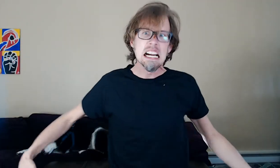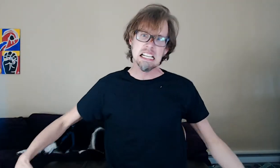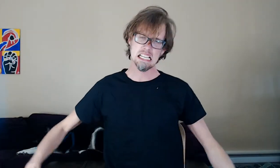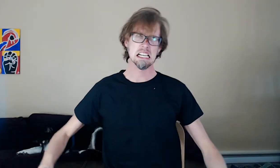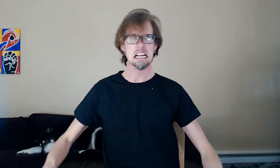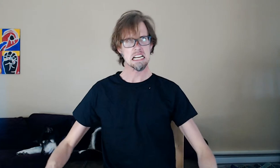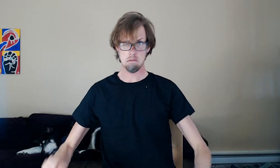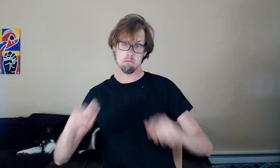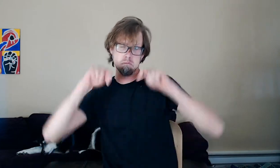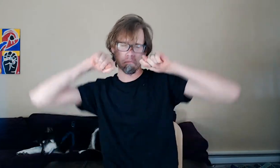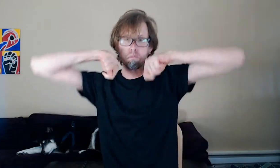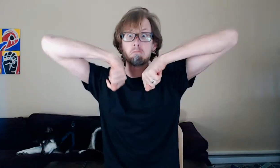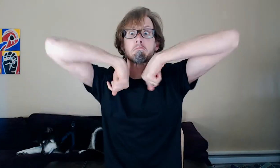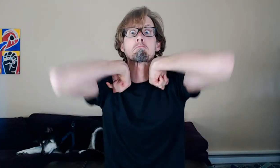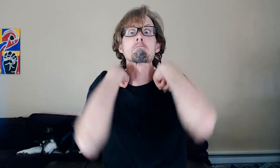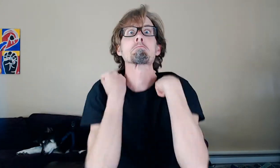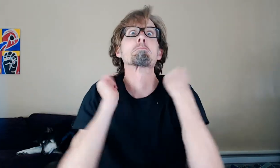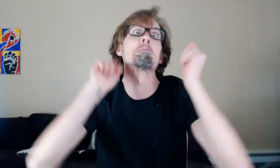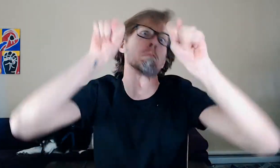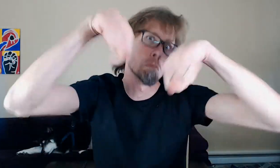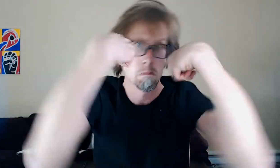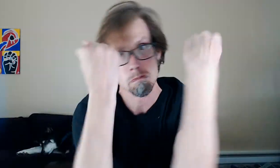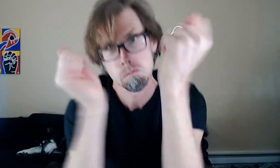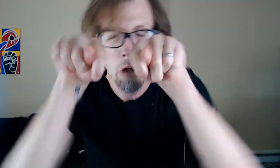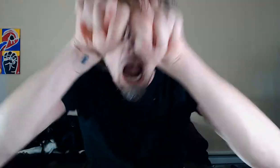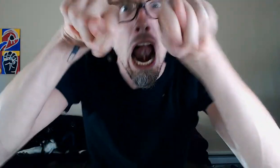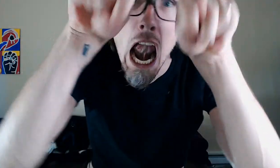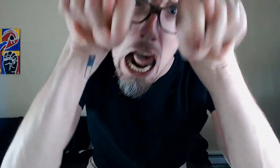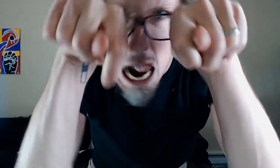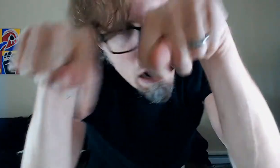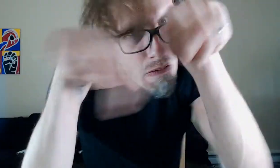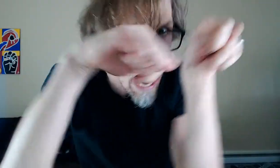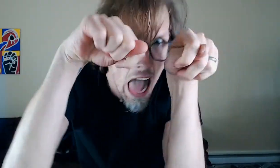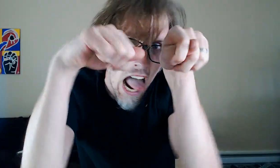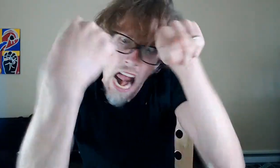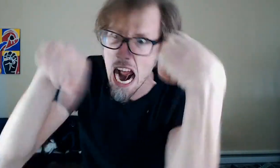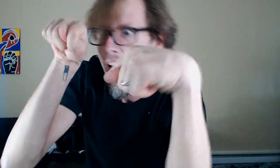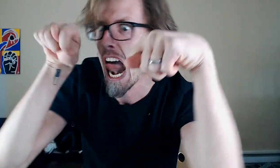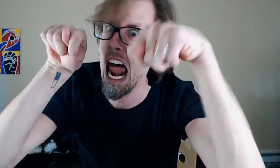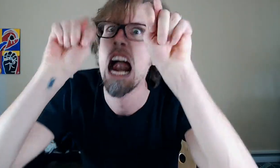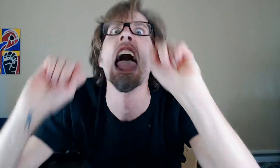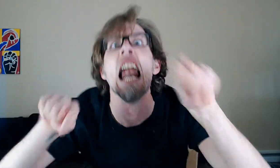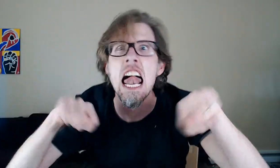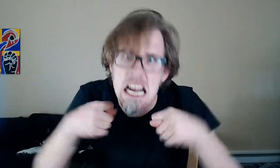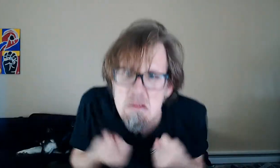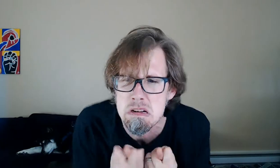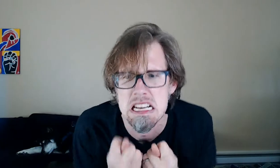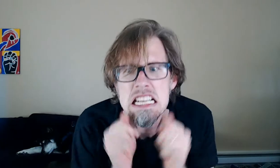These get knocked right into place underneath the header to support it, then I drove in some nails to tie them into the studs behind them.